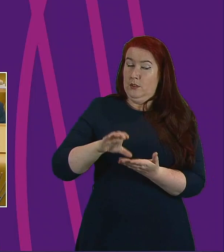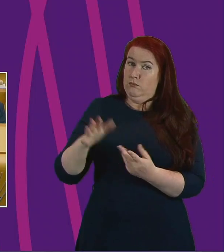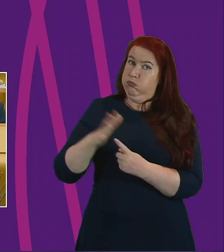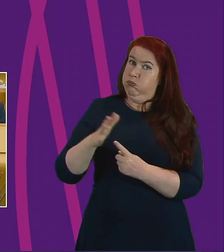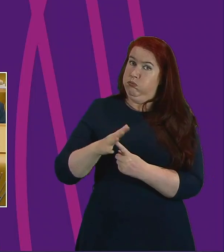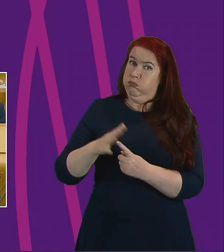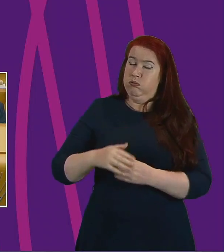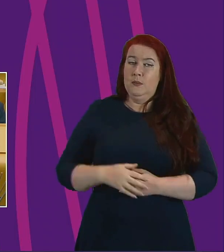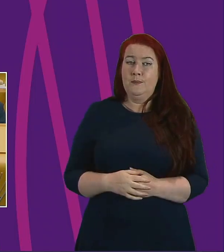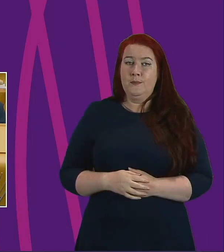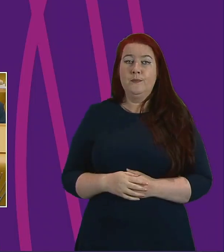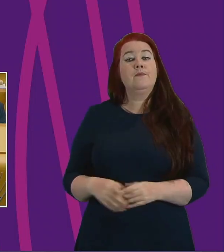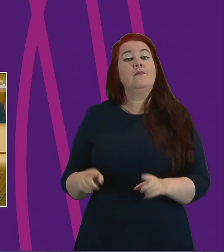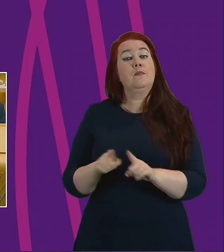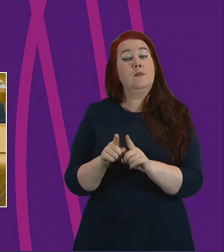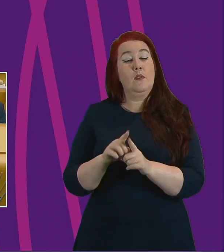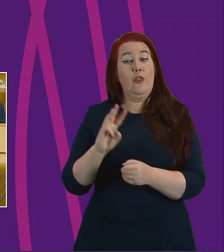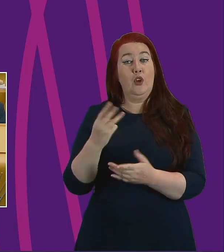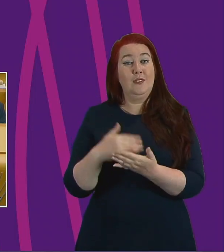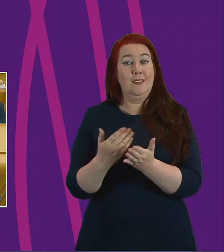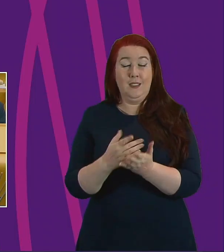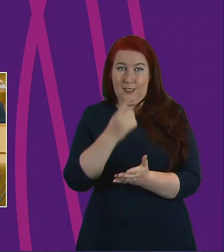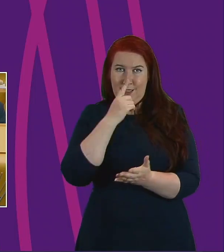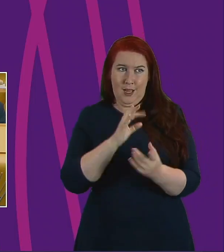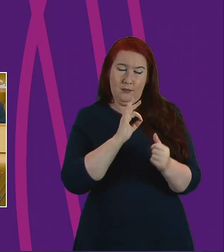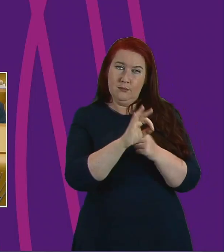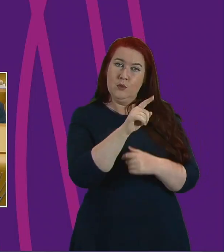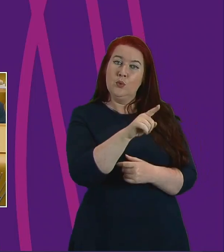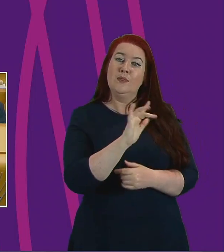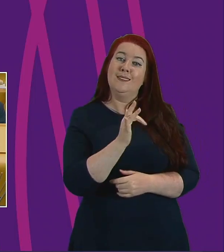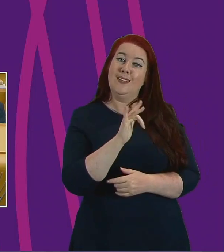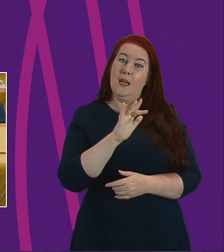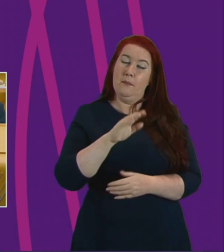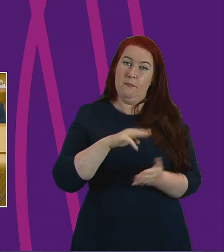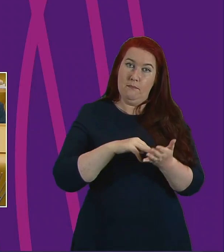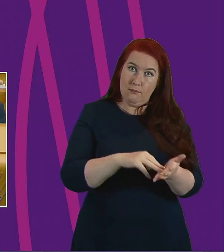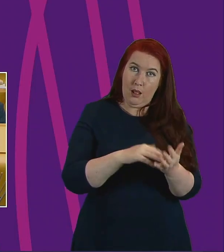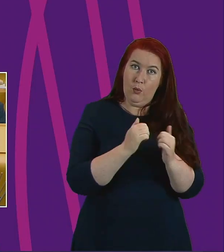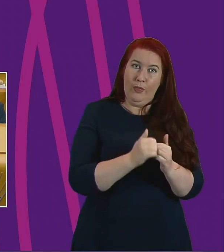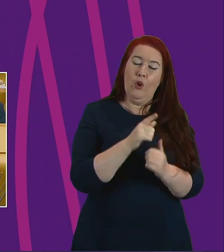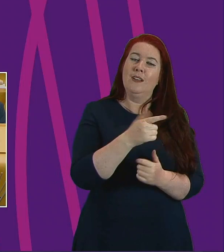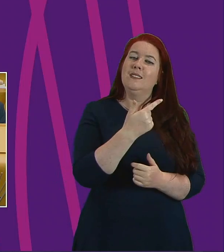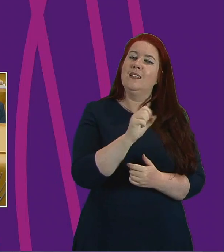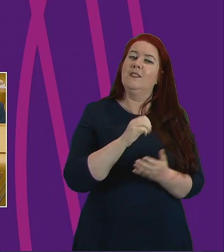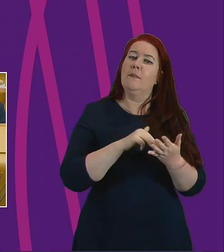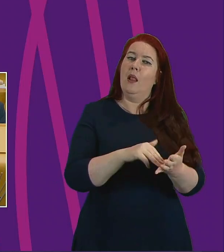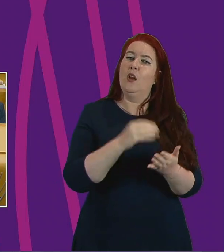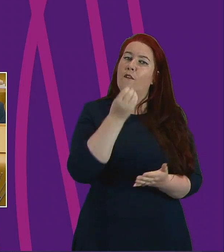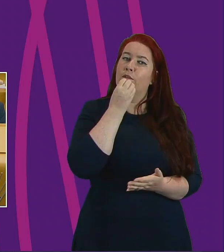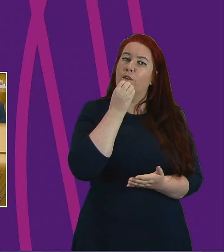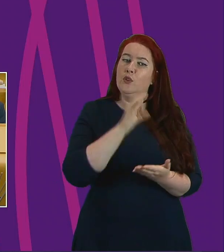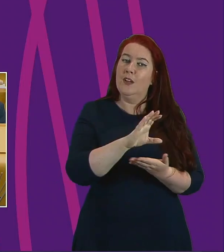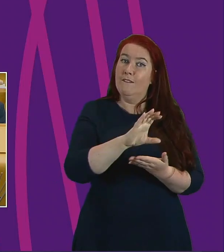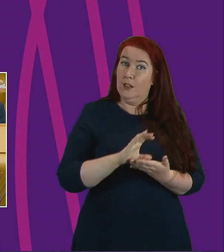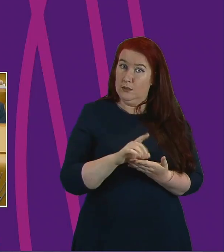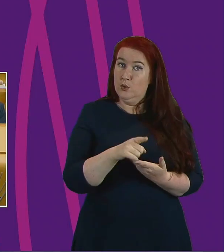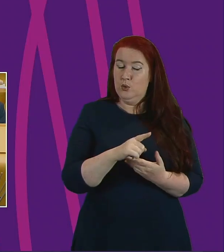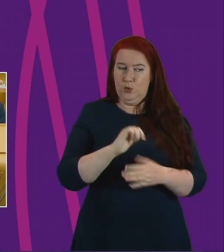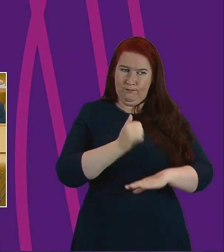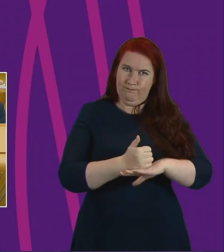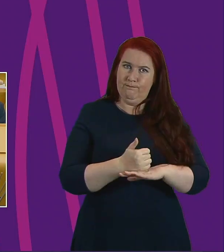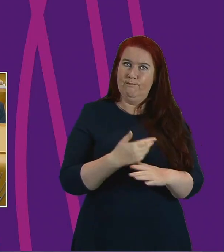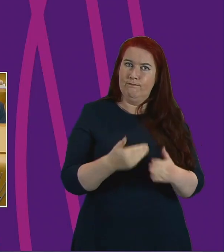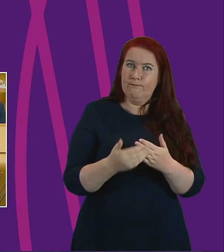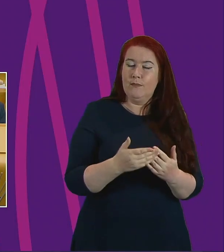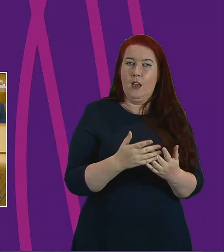sector organisations can dip into £10 million of Scottish Government's £70 million food fund set up to help address food insecurity, especially